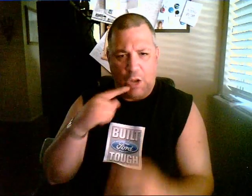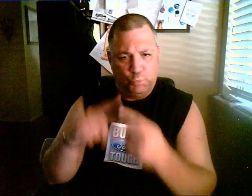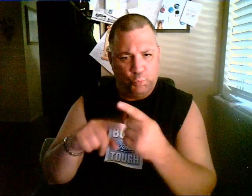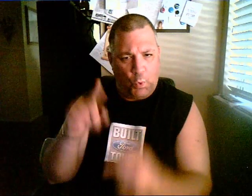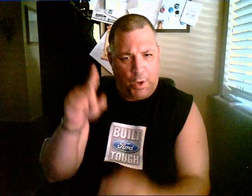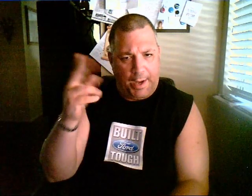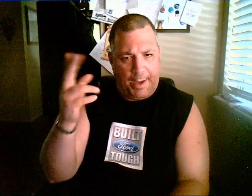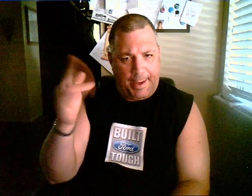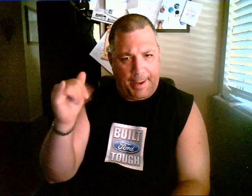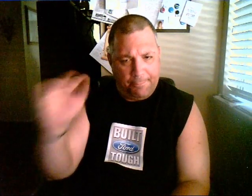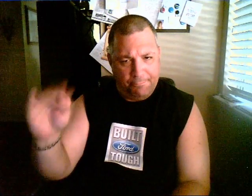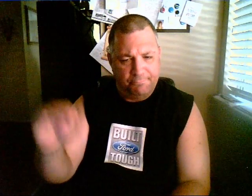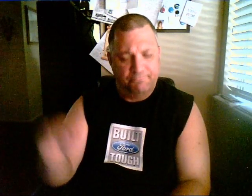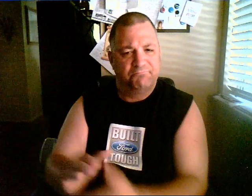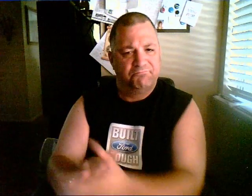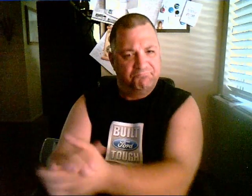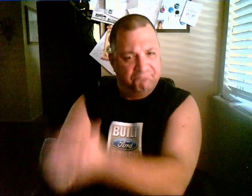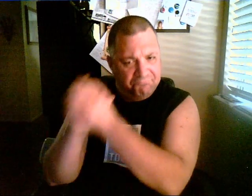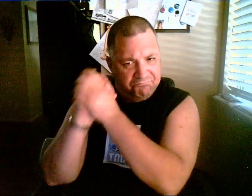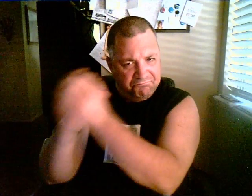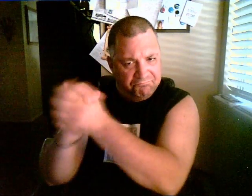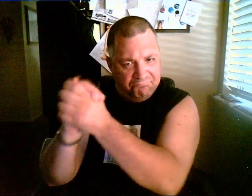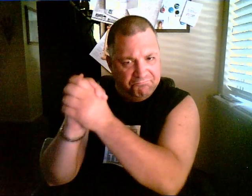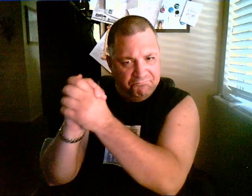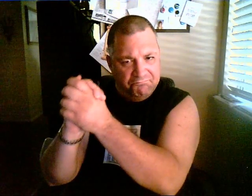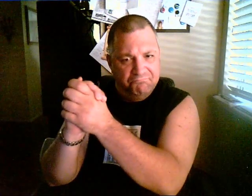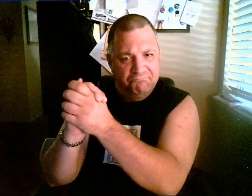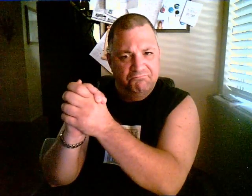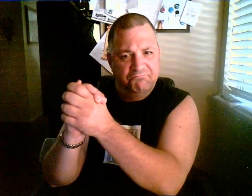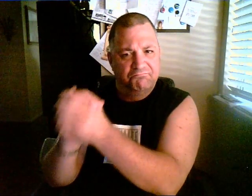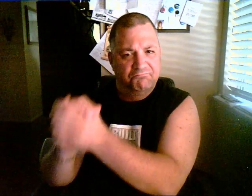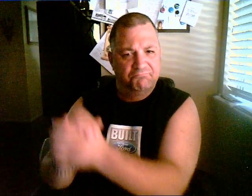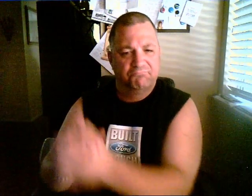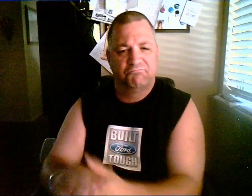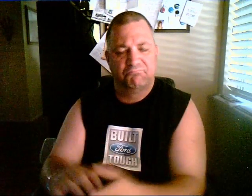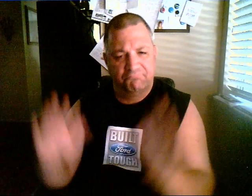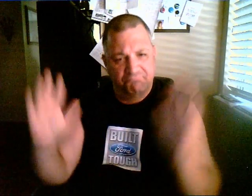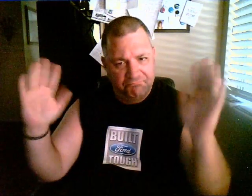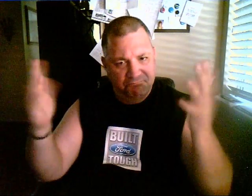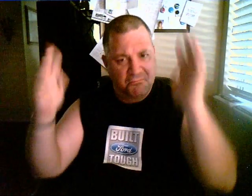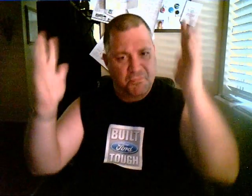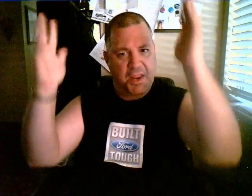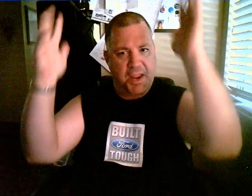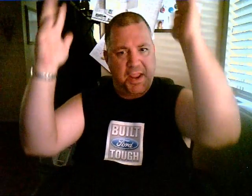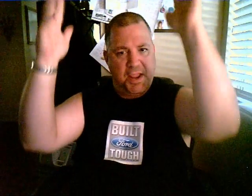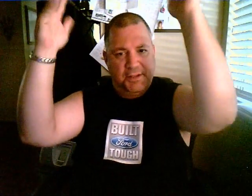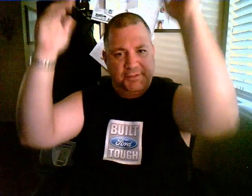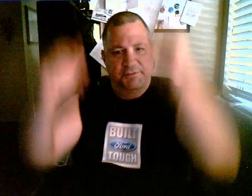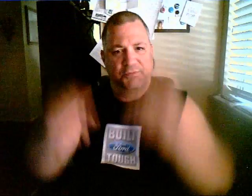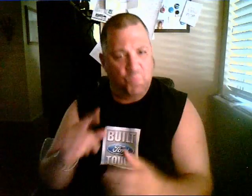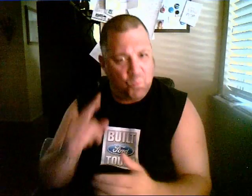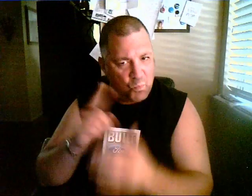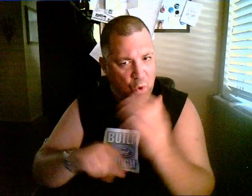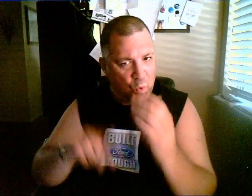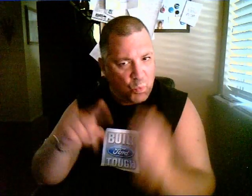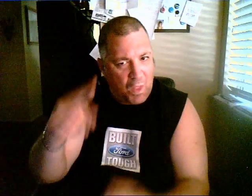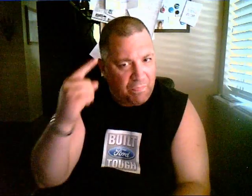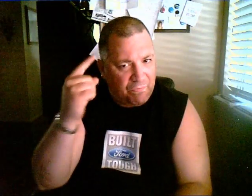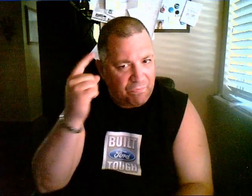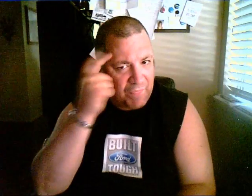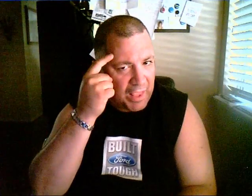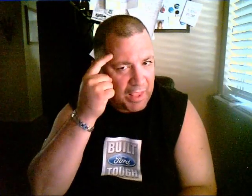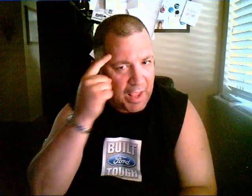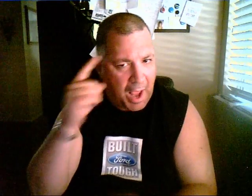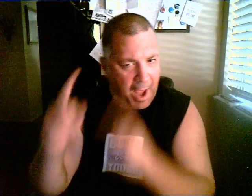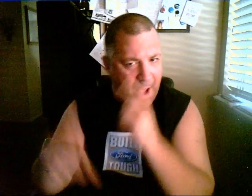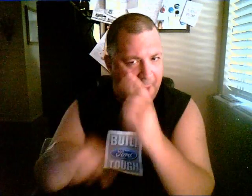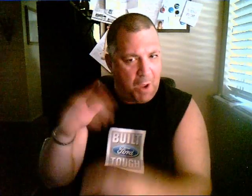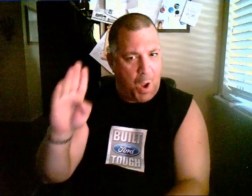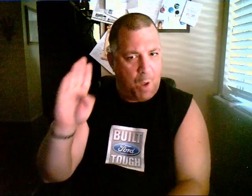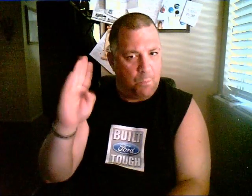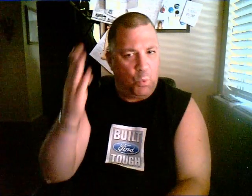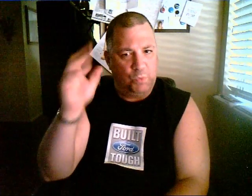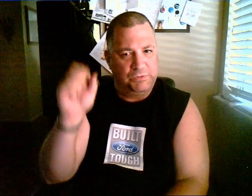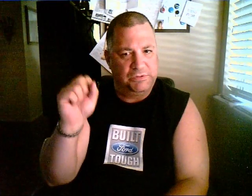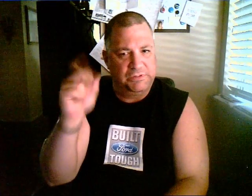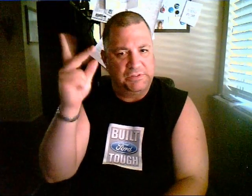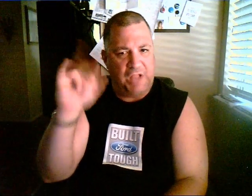The first time I'm done with cup of ice cream, it's and I'm sure a cup of ice cream.